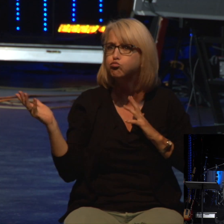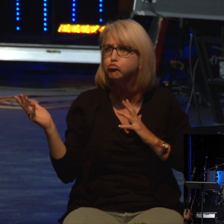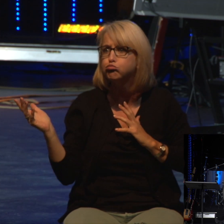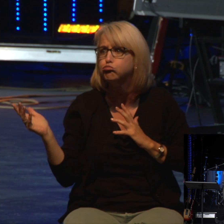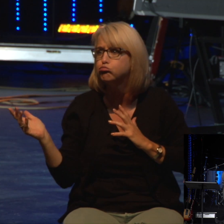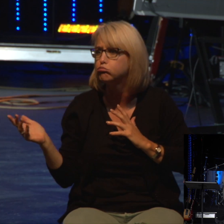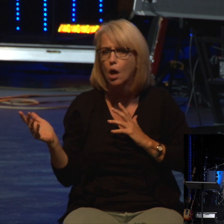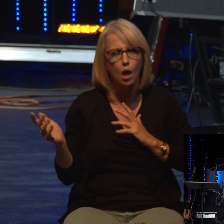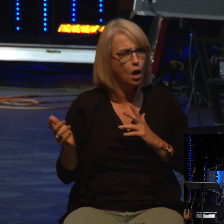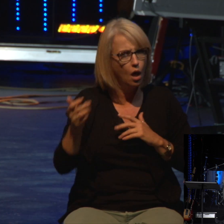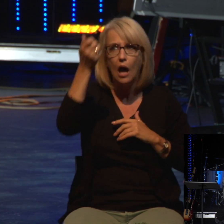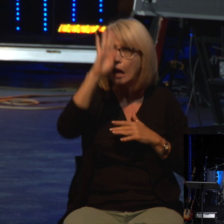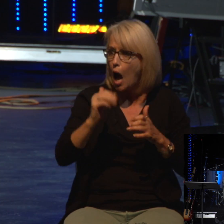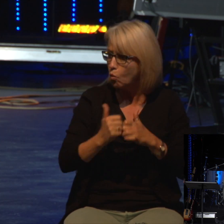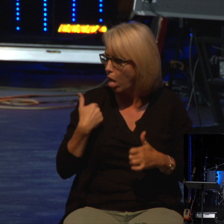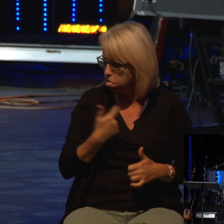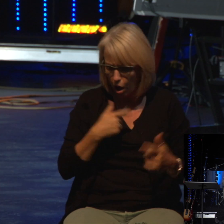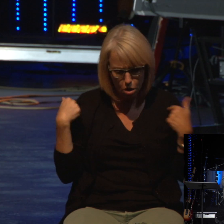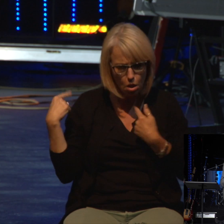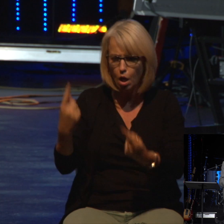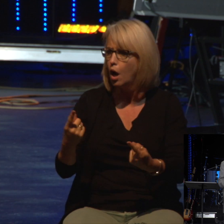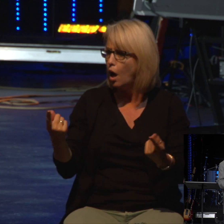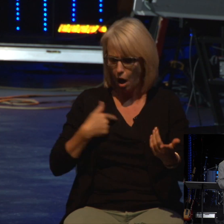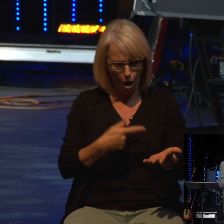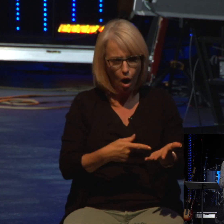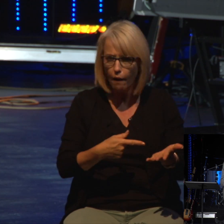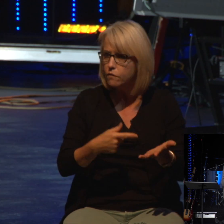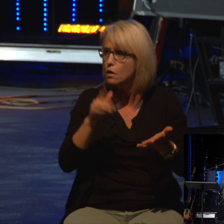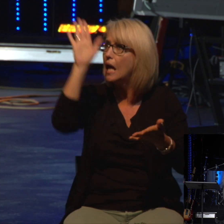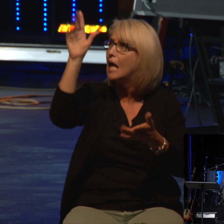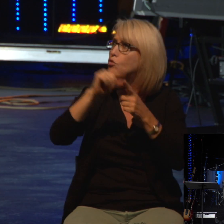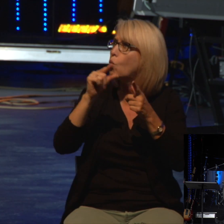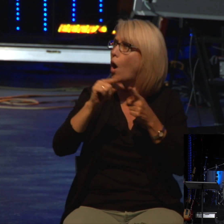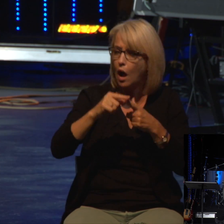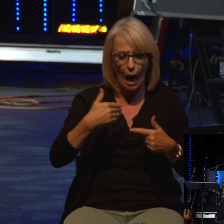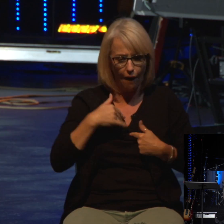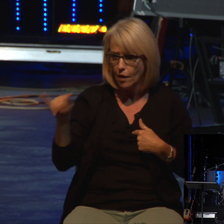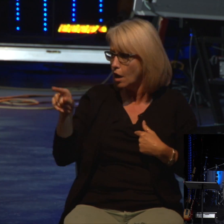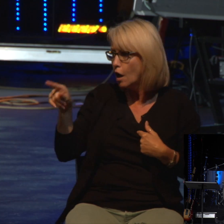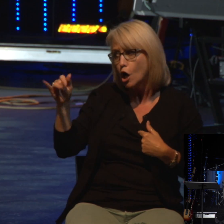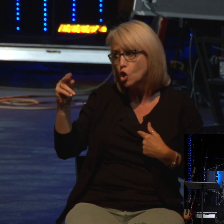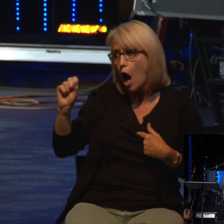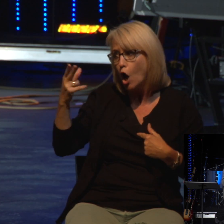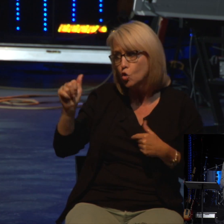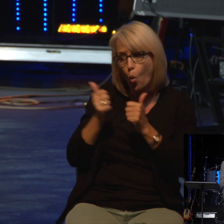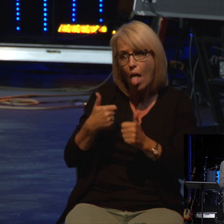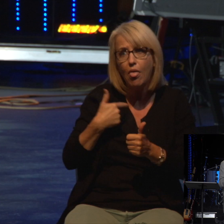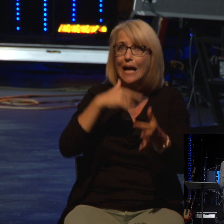God had led them all through this. They had a supernatural book. They had a supernatural leader. The supernatural had been a part of